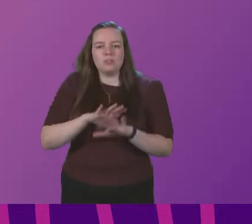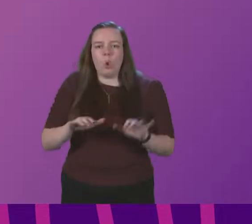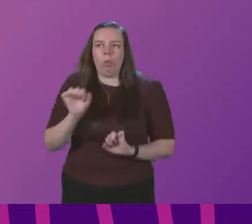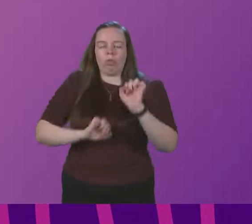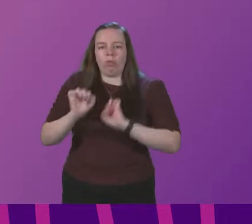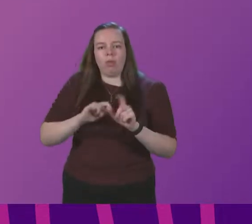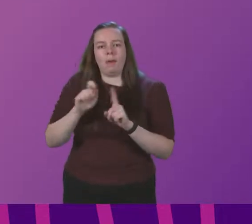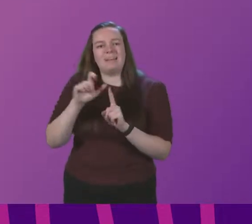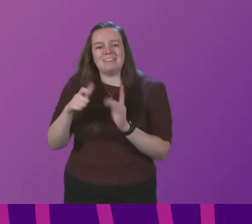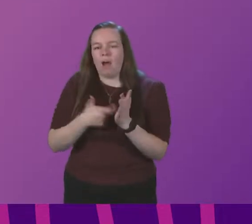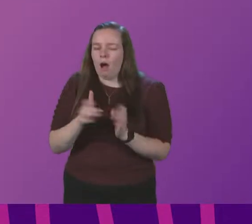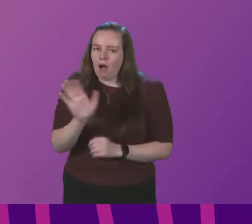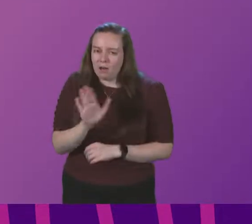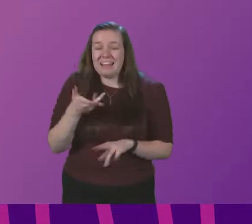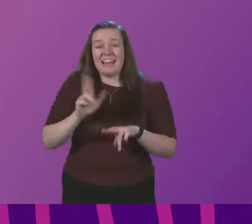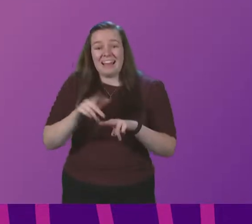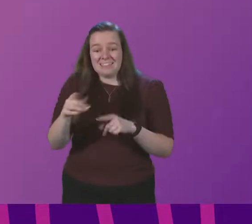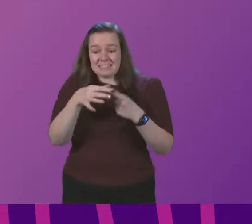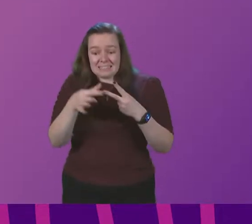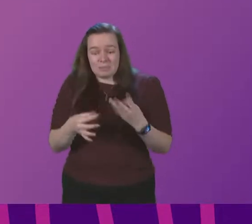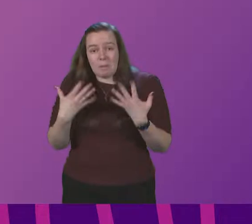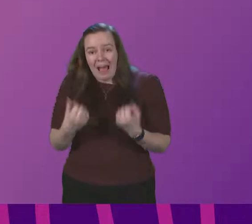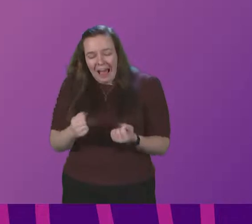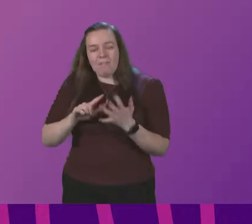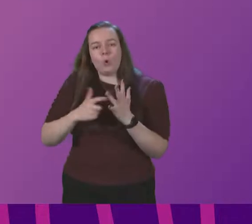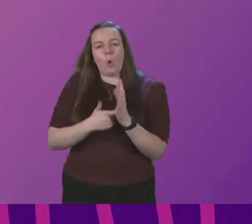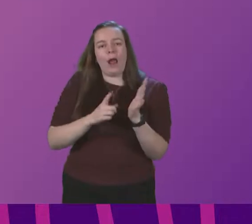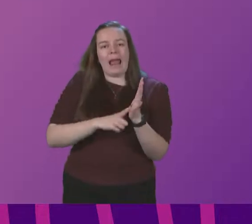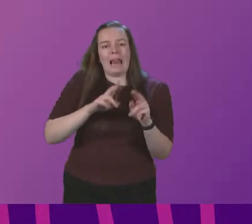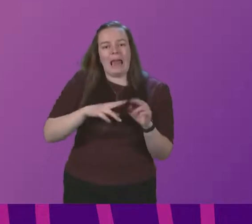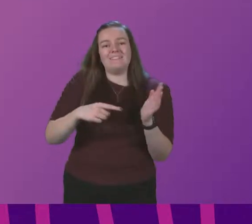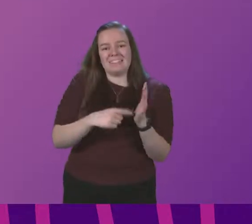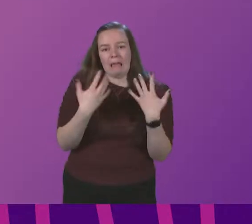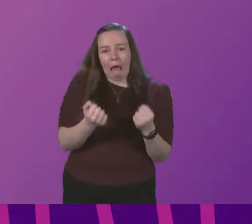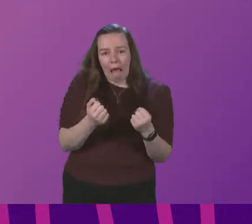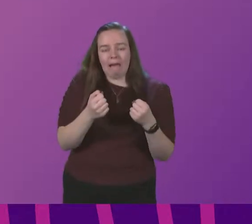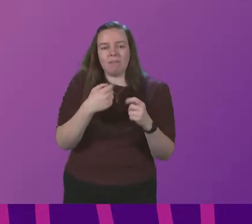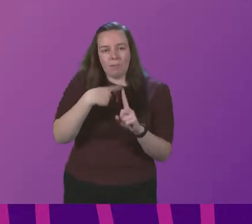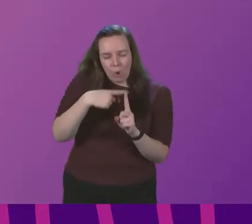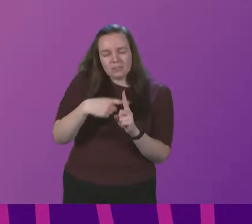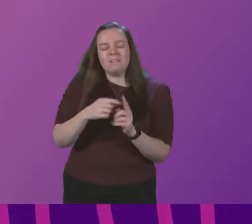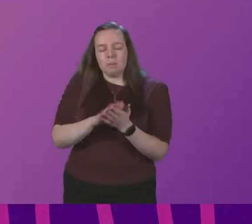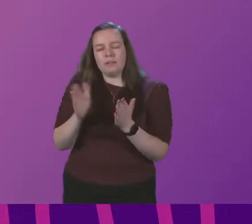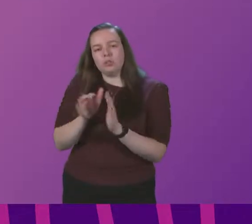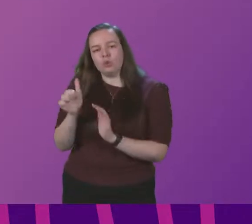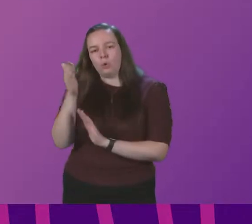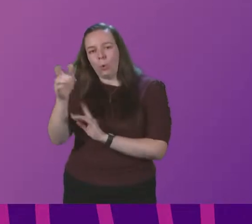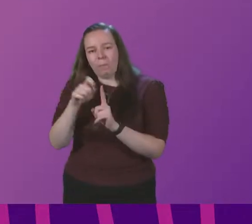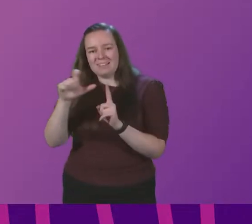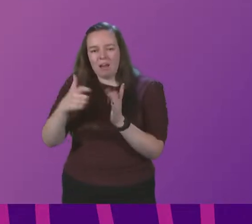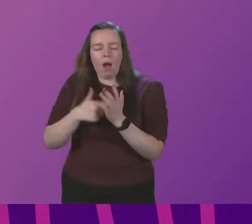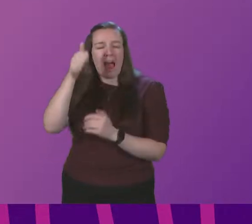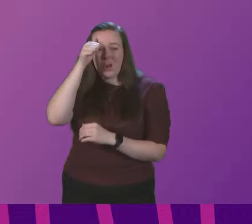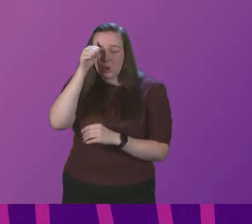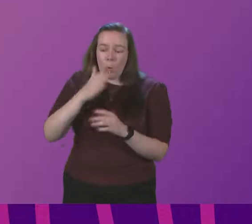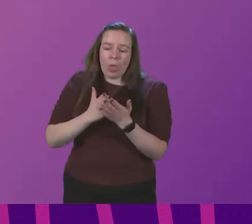going for a PCR test if you have symptoms or a positive lateral flow test. I know no one wants to test positive or isolate